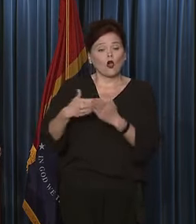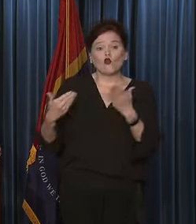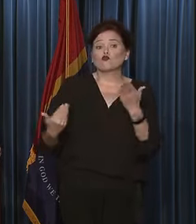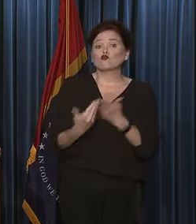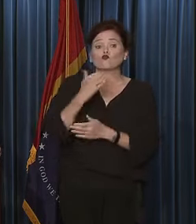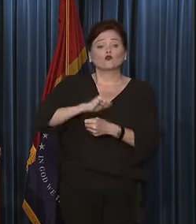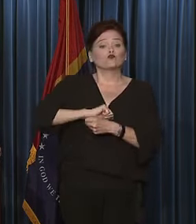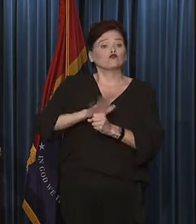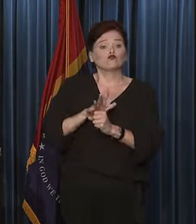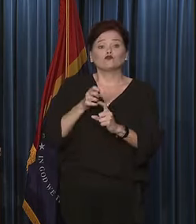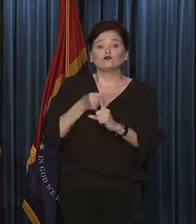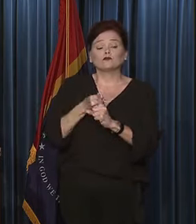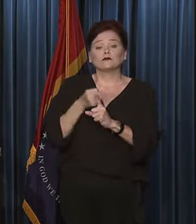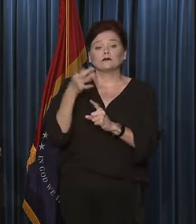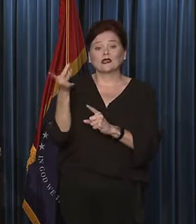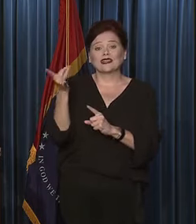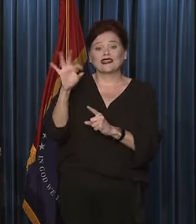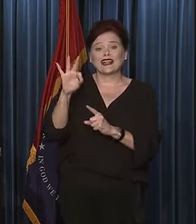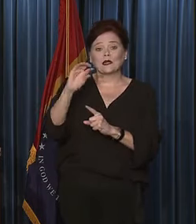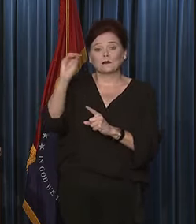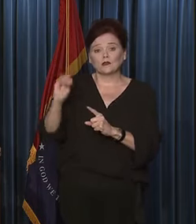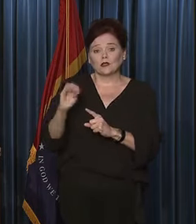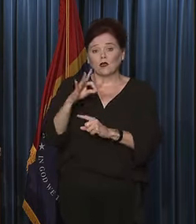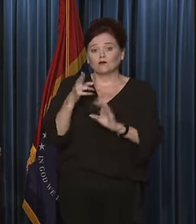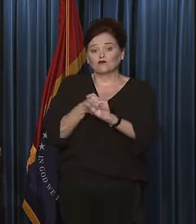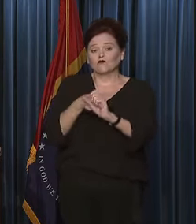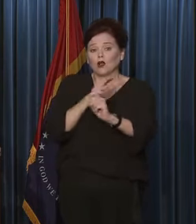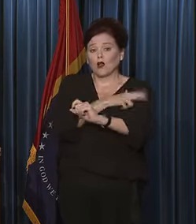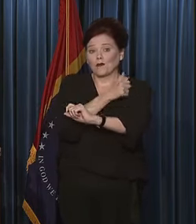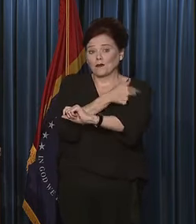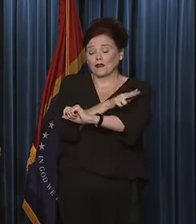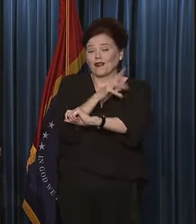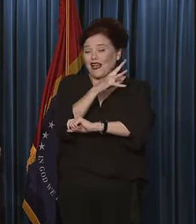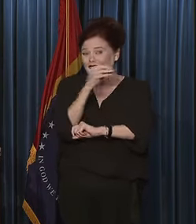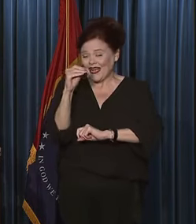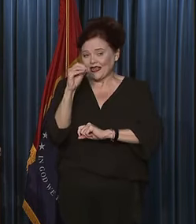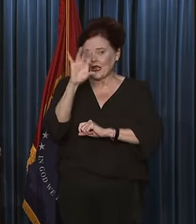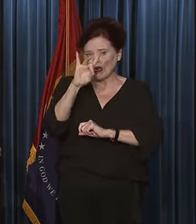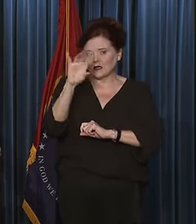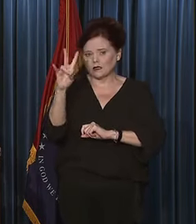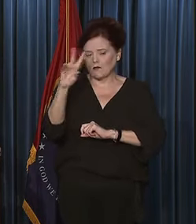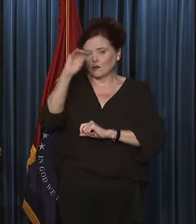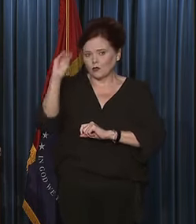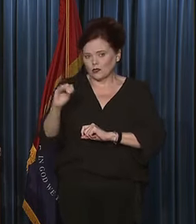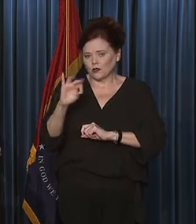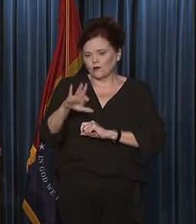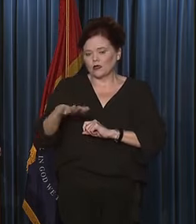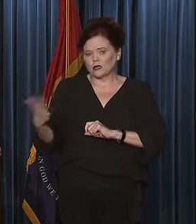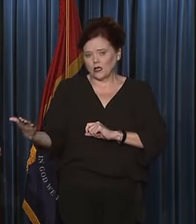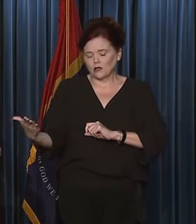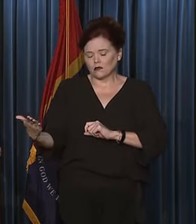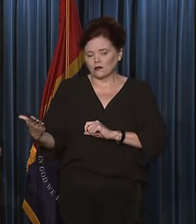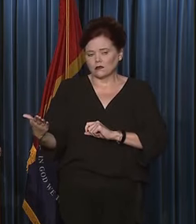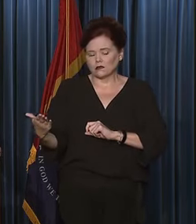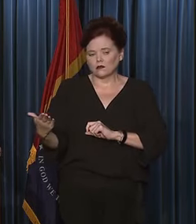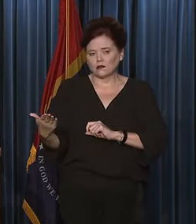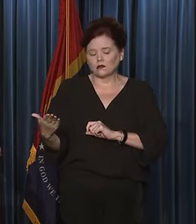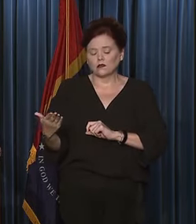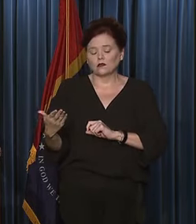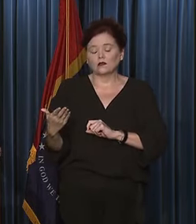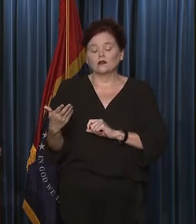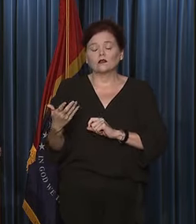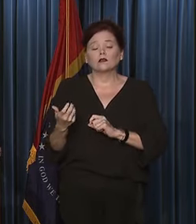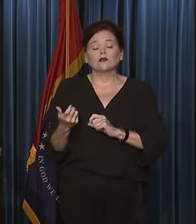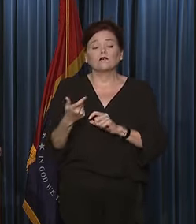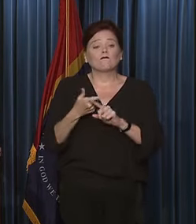cases, 89% of all hospitalizations, and 87% of deaths are amongst